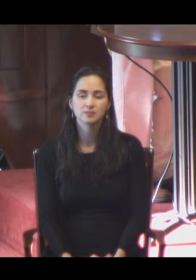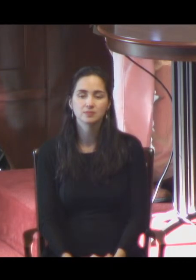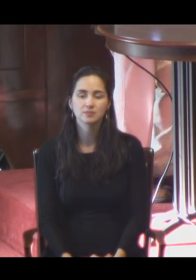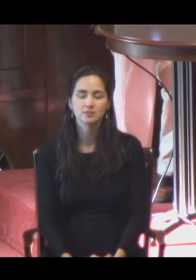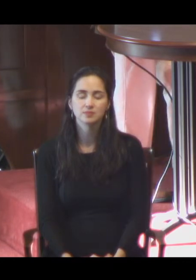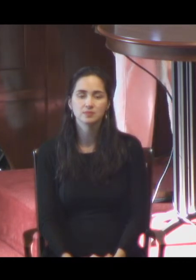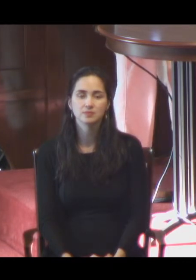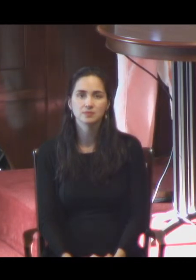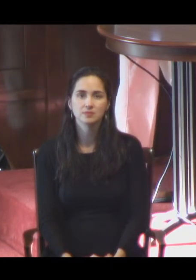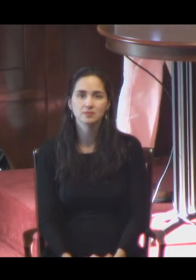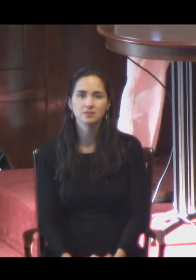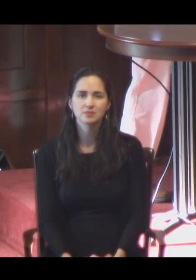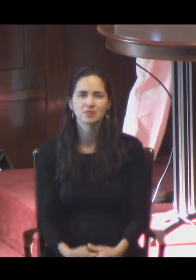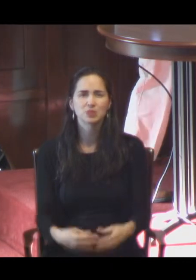Quieter, more lyrical.